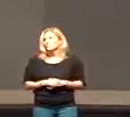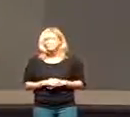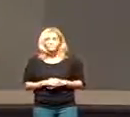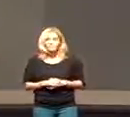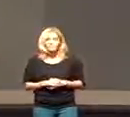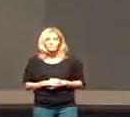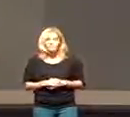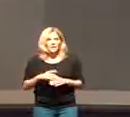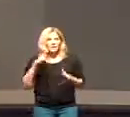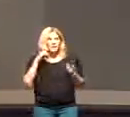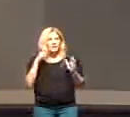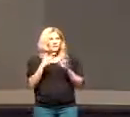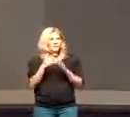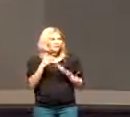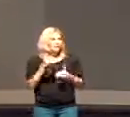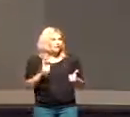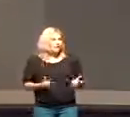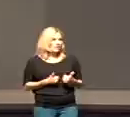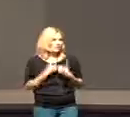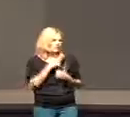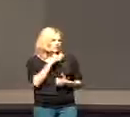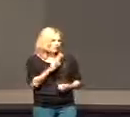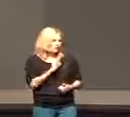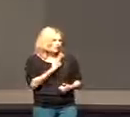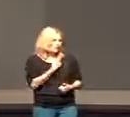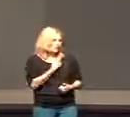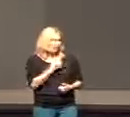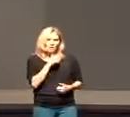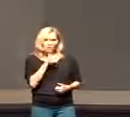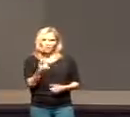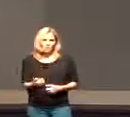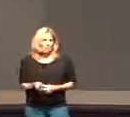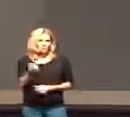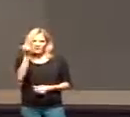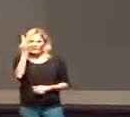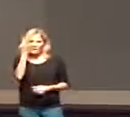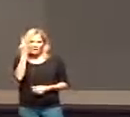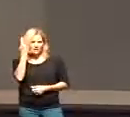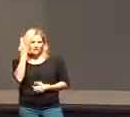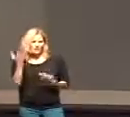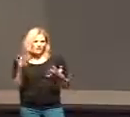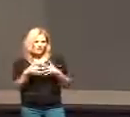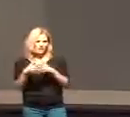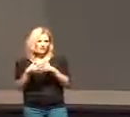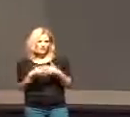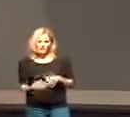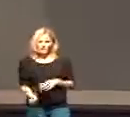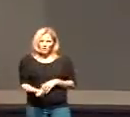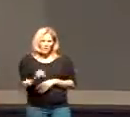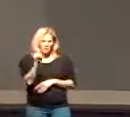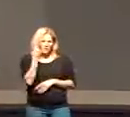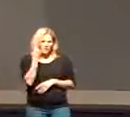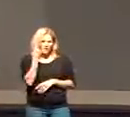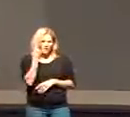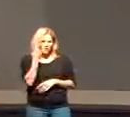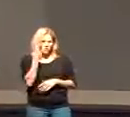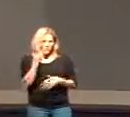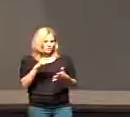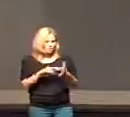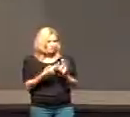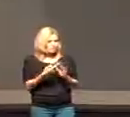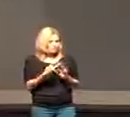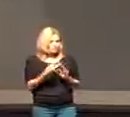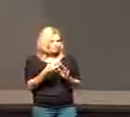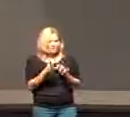life is not our own we don't get this in America we don't get what it means when Jesus says